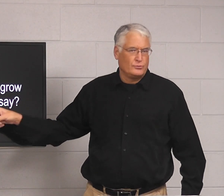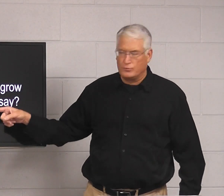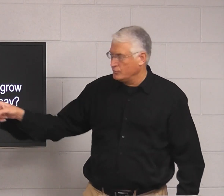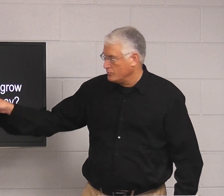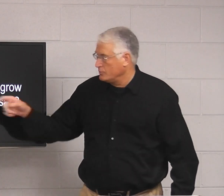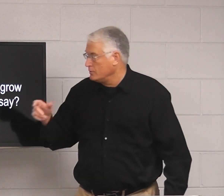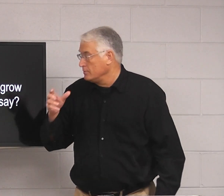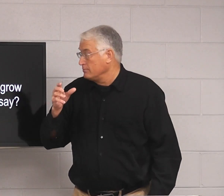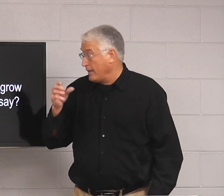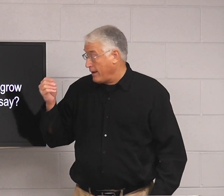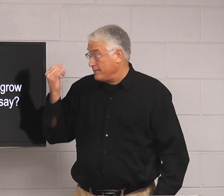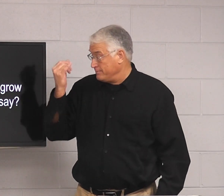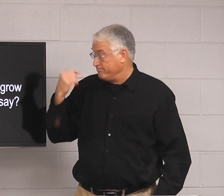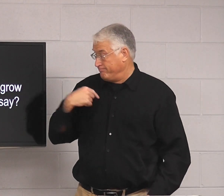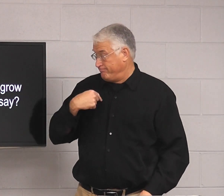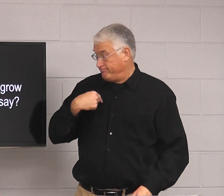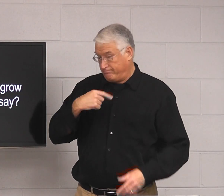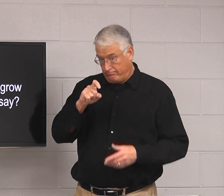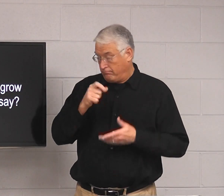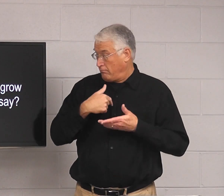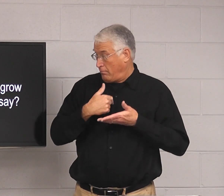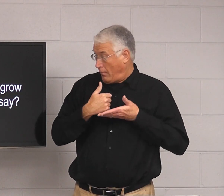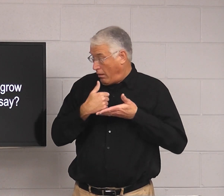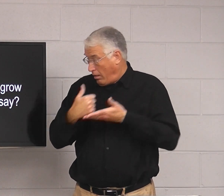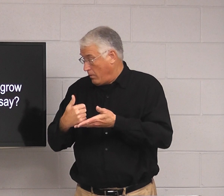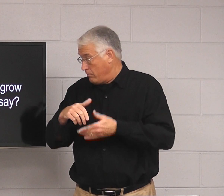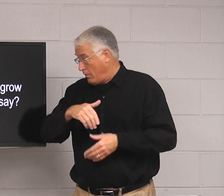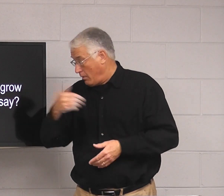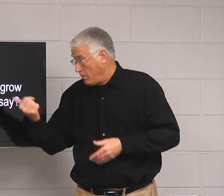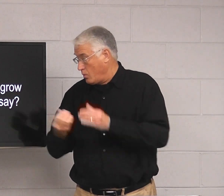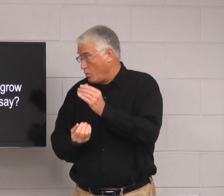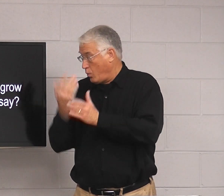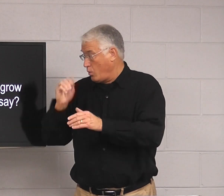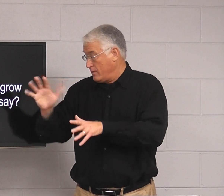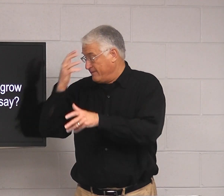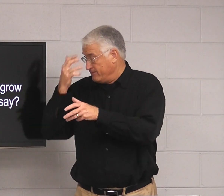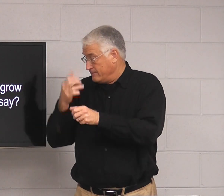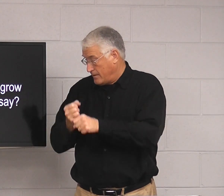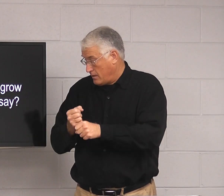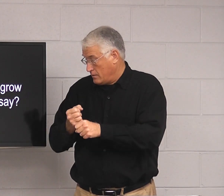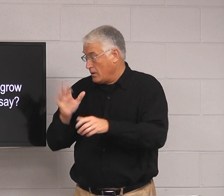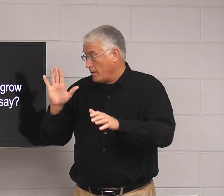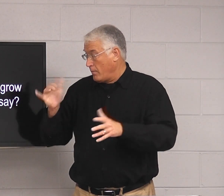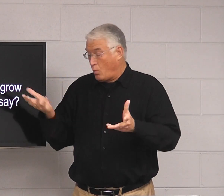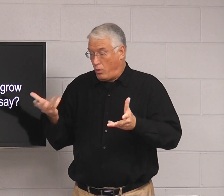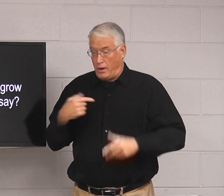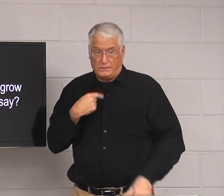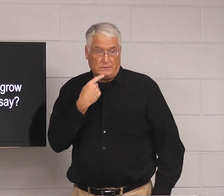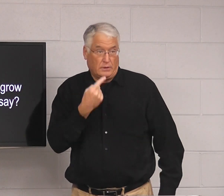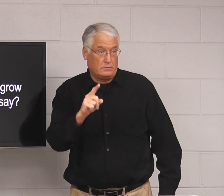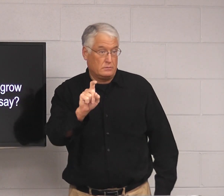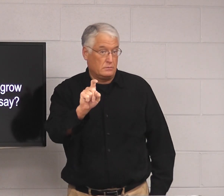You just encourage them. So then you ask yourself, am I helping others to grow in their faith by what I say?